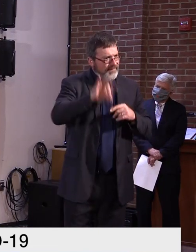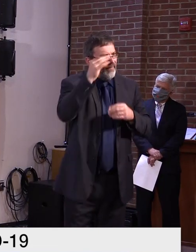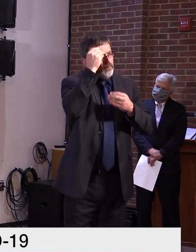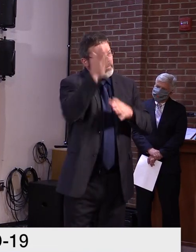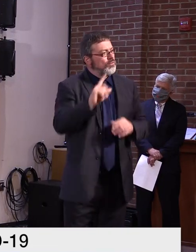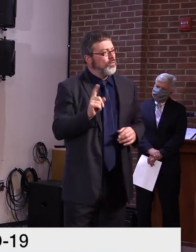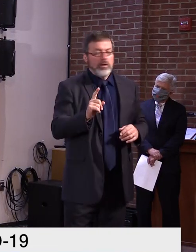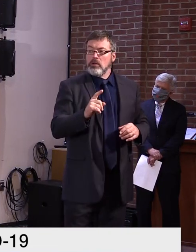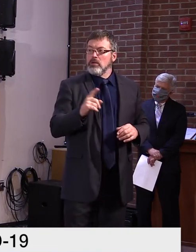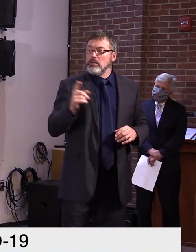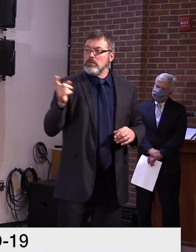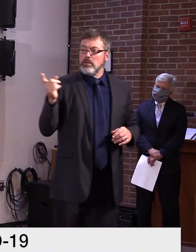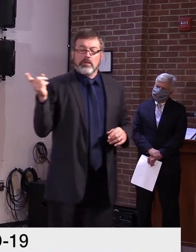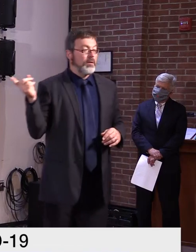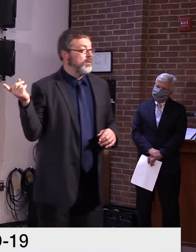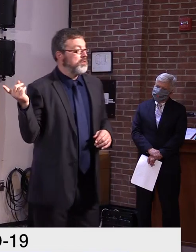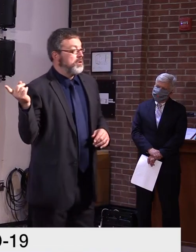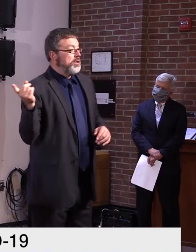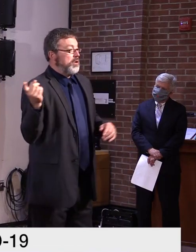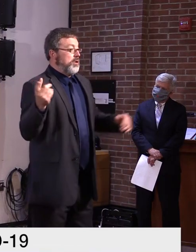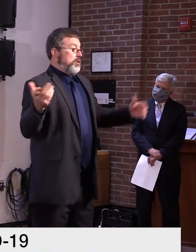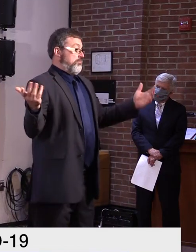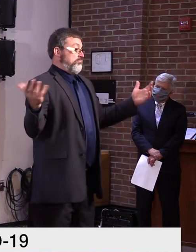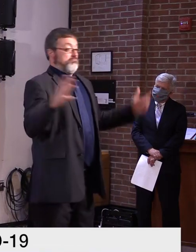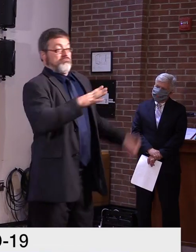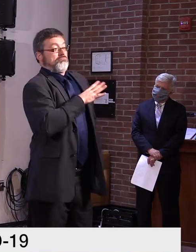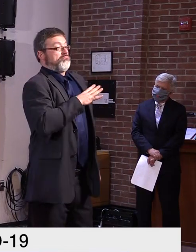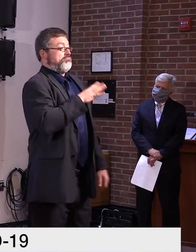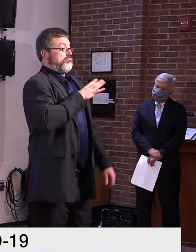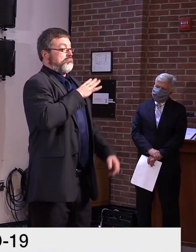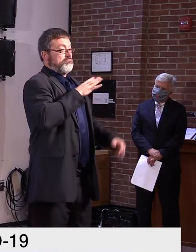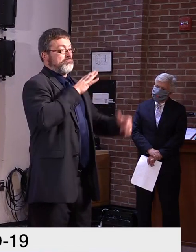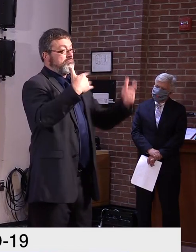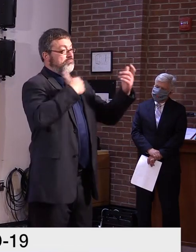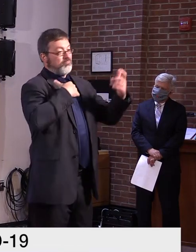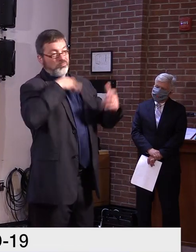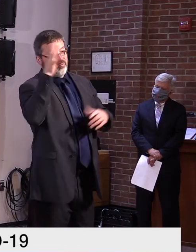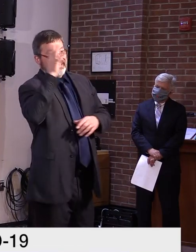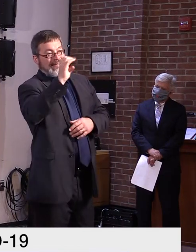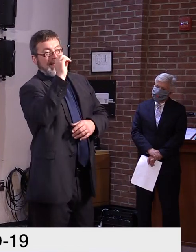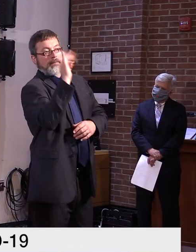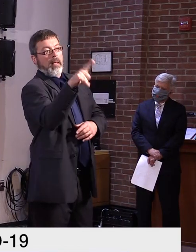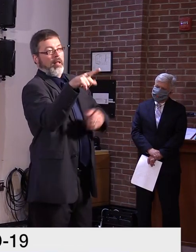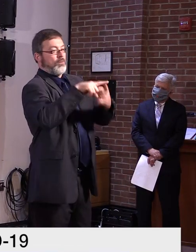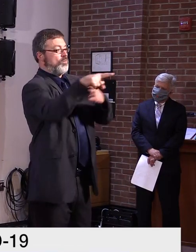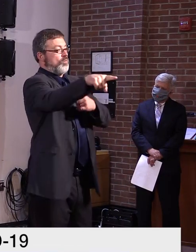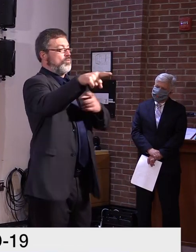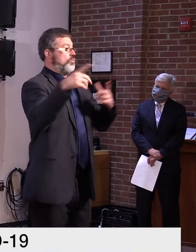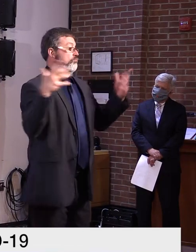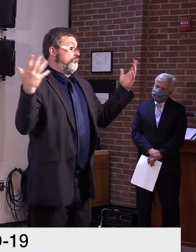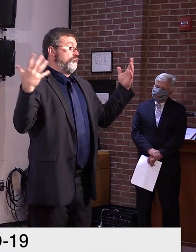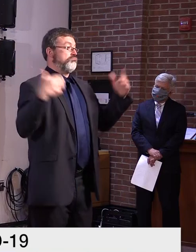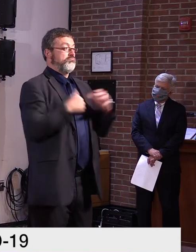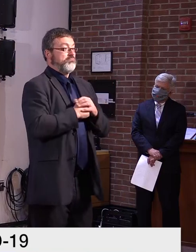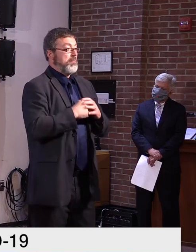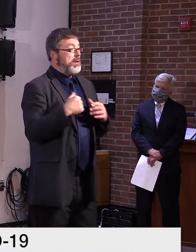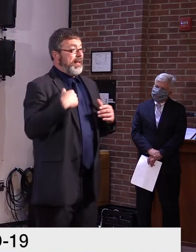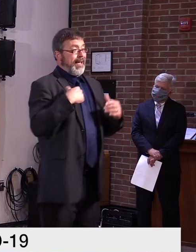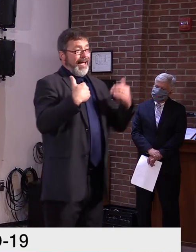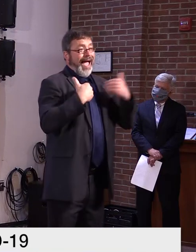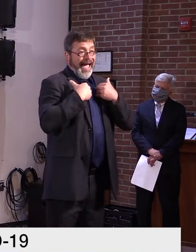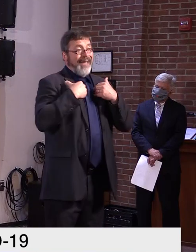So we can provide those to you, uh, Mike, you know, by email, but we do have all of the individual institutions. We've just been providing them in the aggregate.